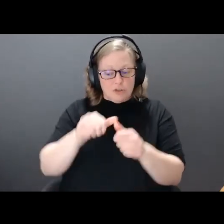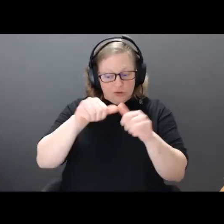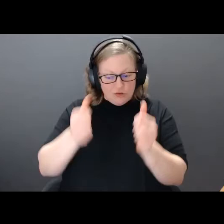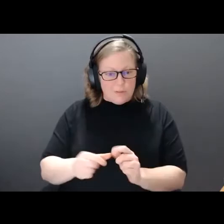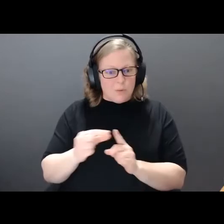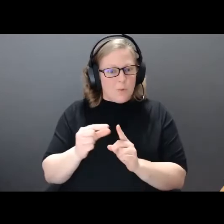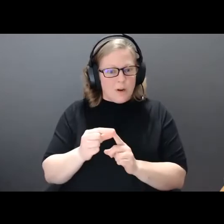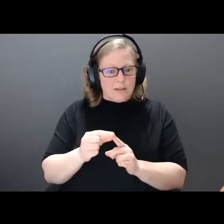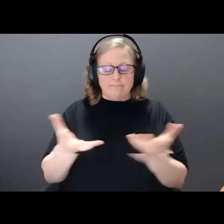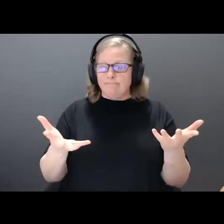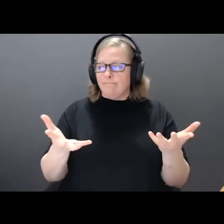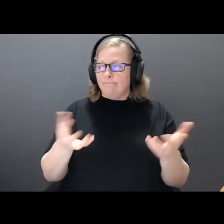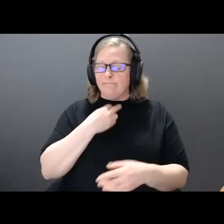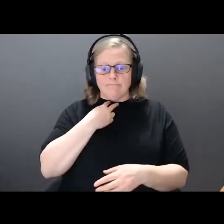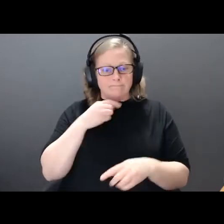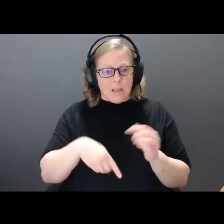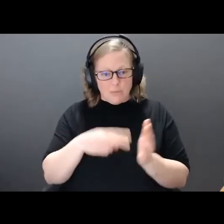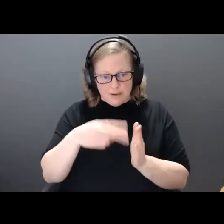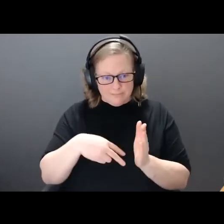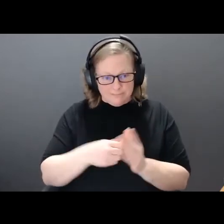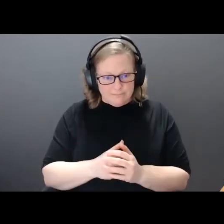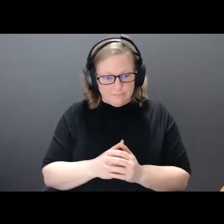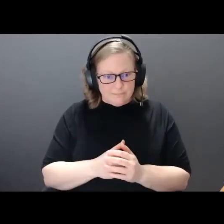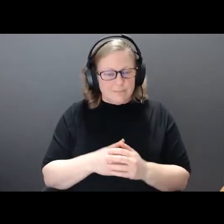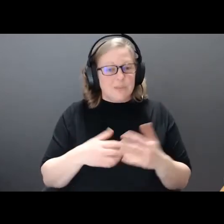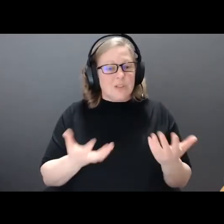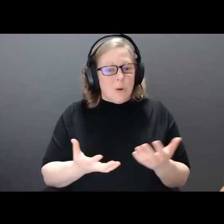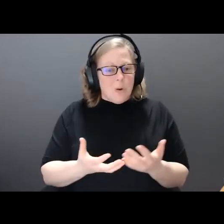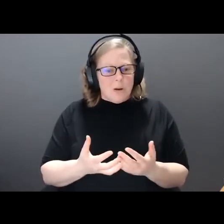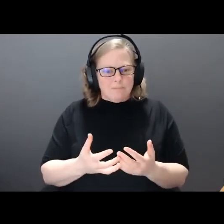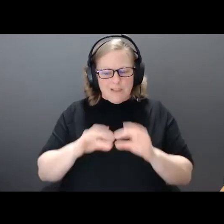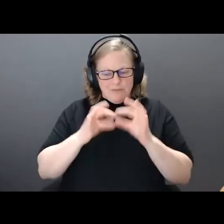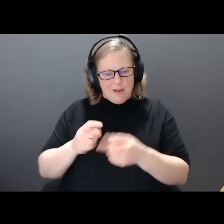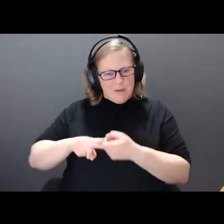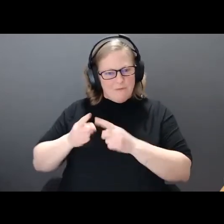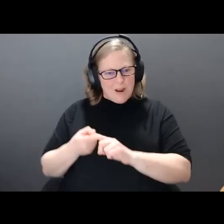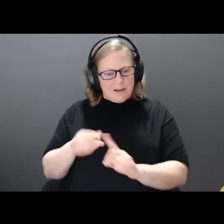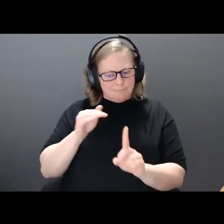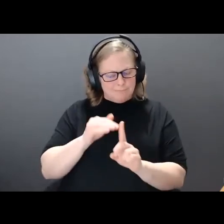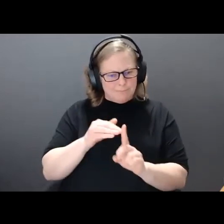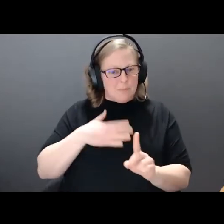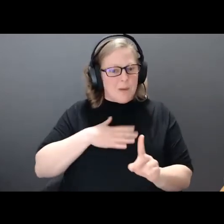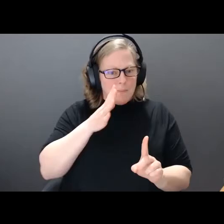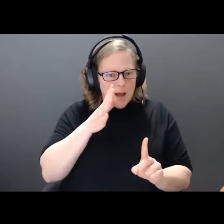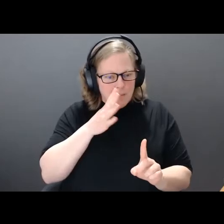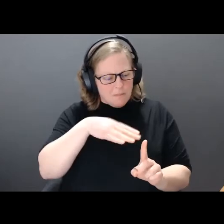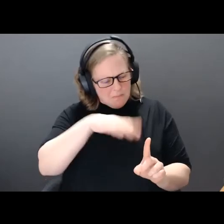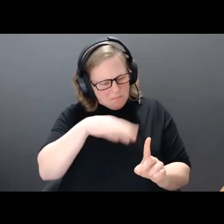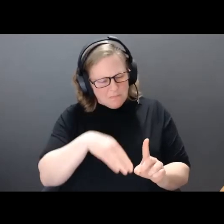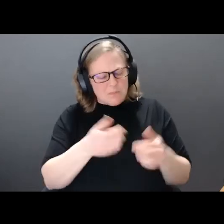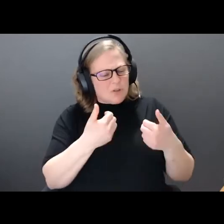it. My mom was prompted by a family friend to look into dyslexia as a cause for my difficulties in learning.